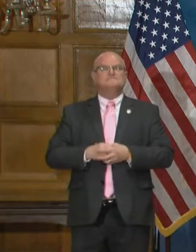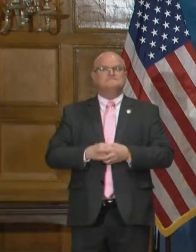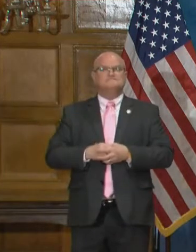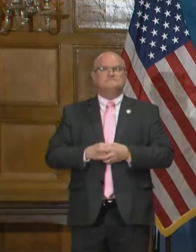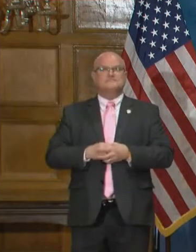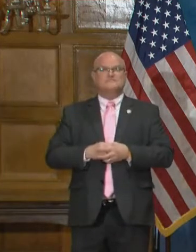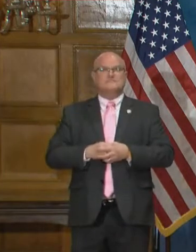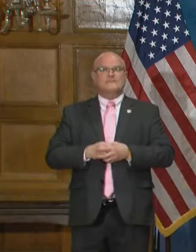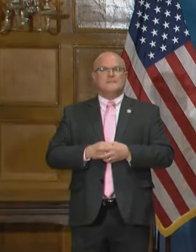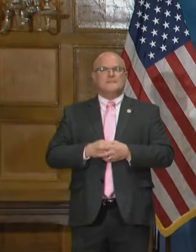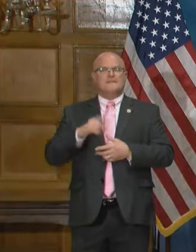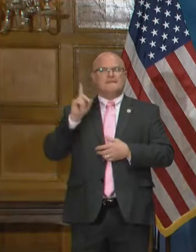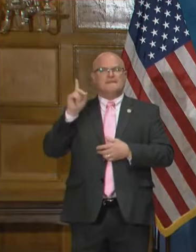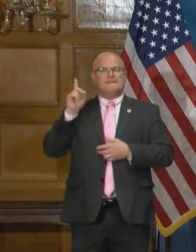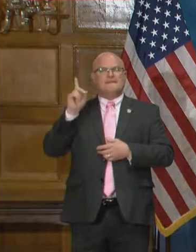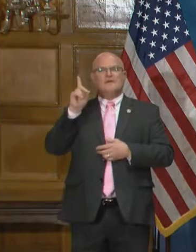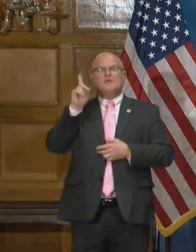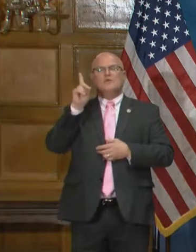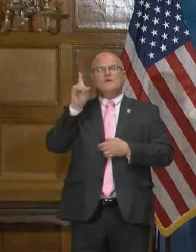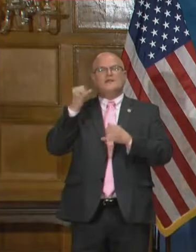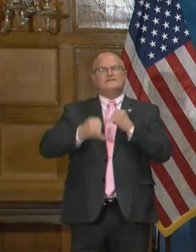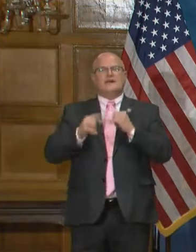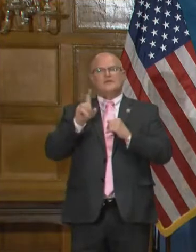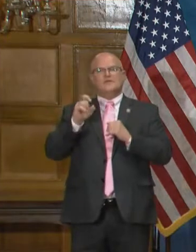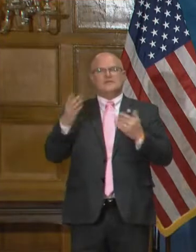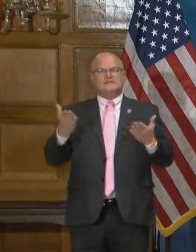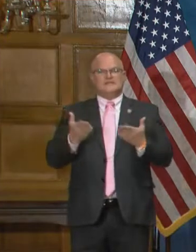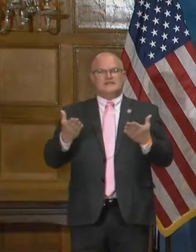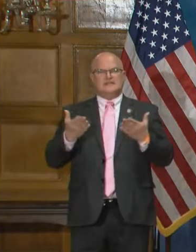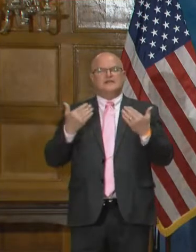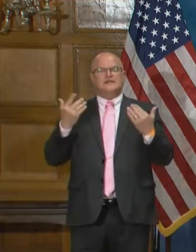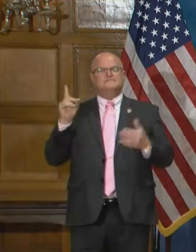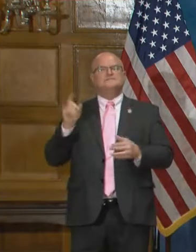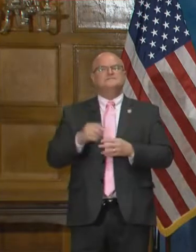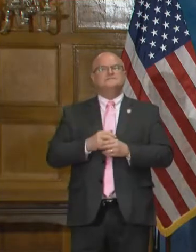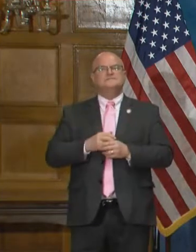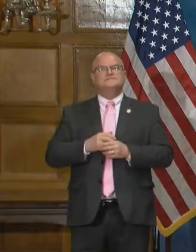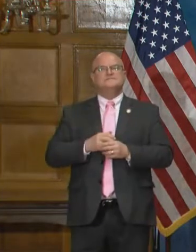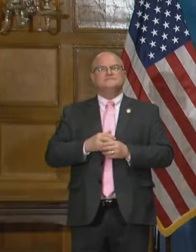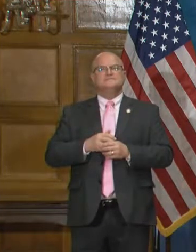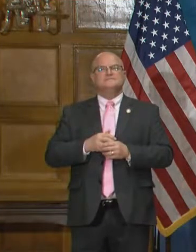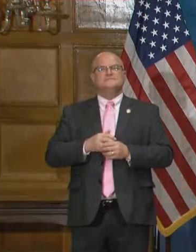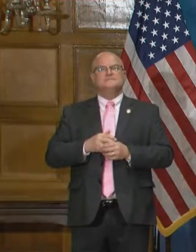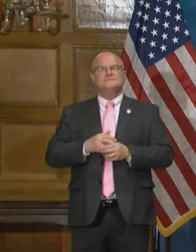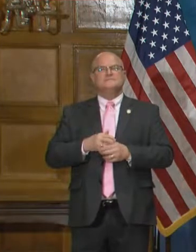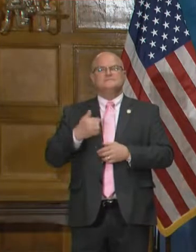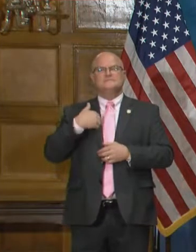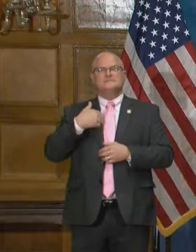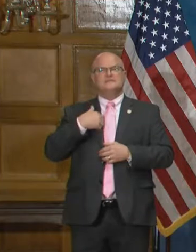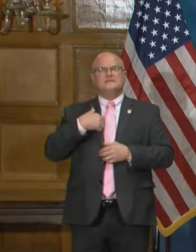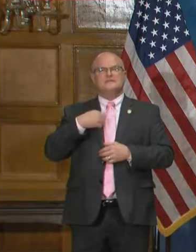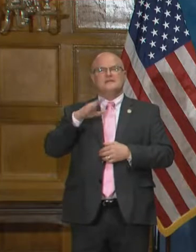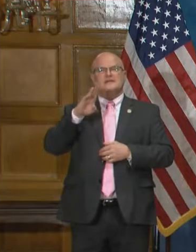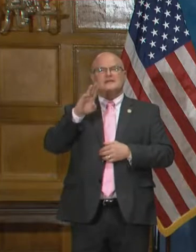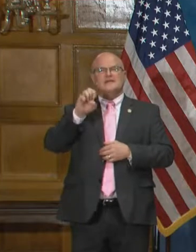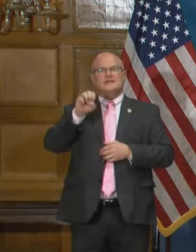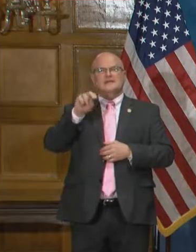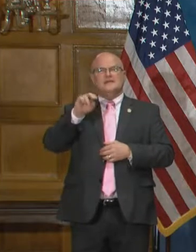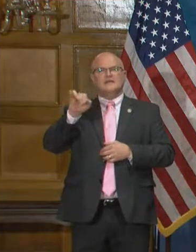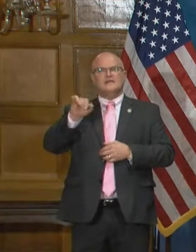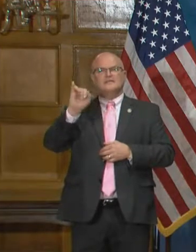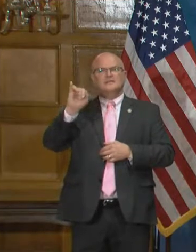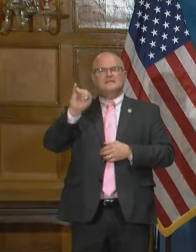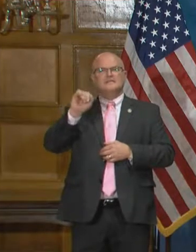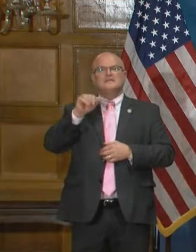With that, go ahead. one final question here. Go ahead. Uh, yeah, this is, this is Benji Hardy with the